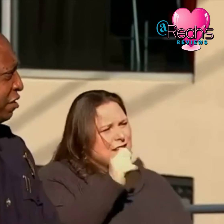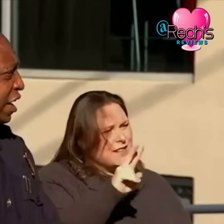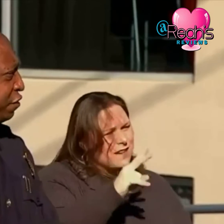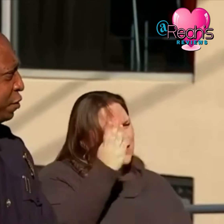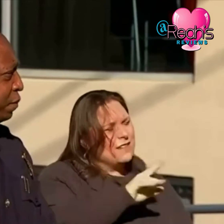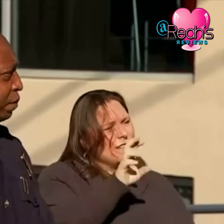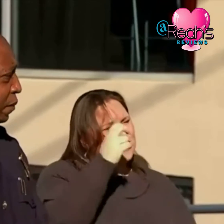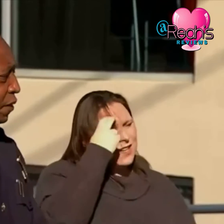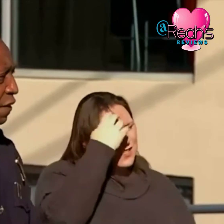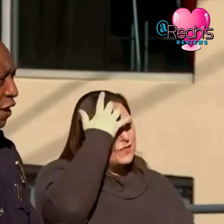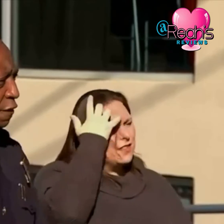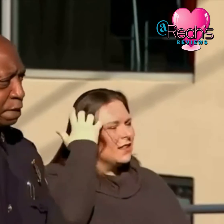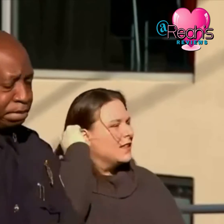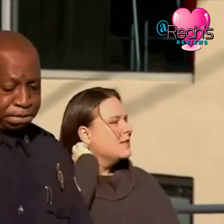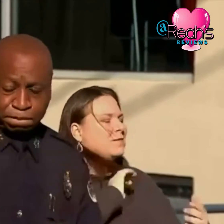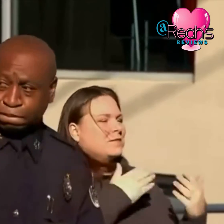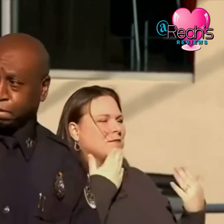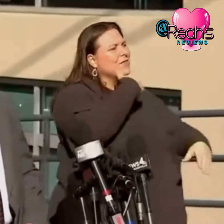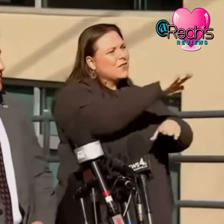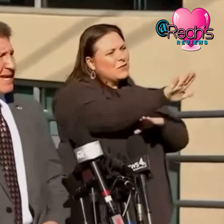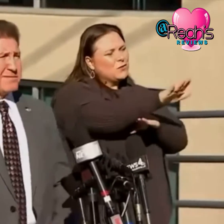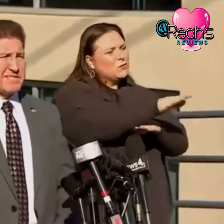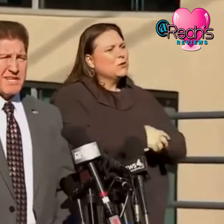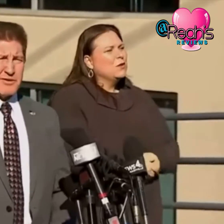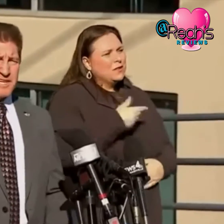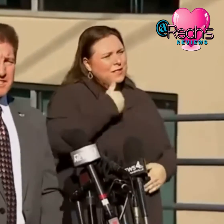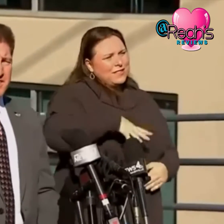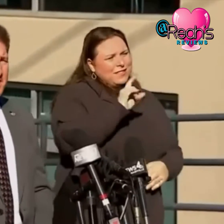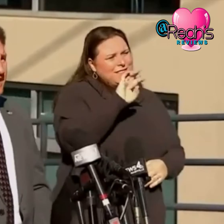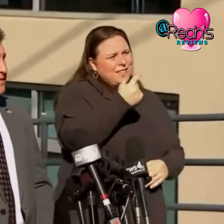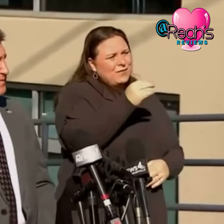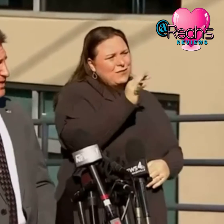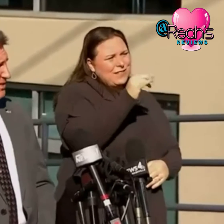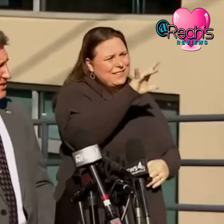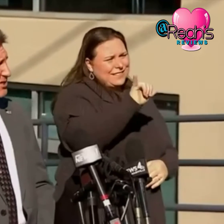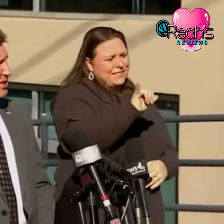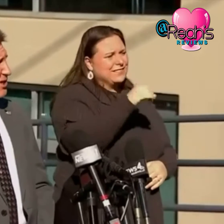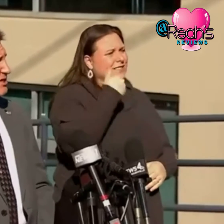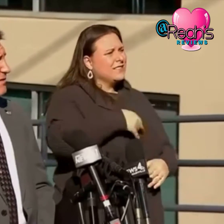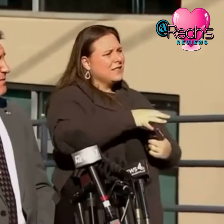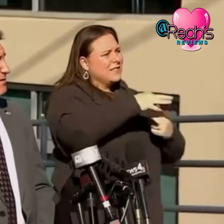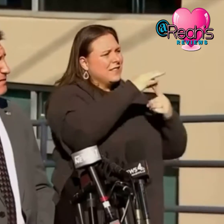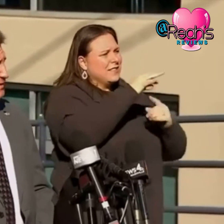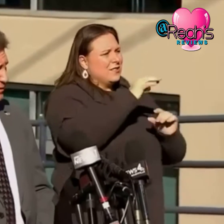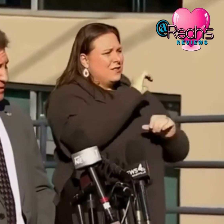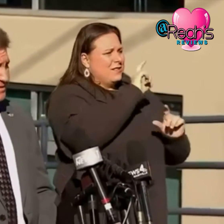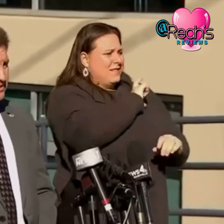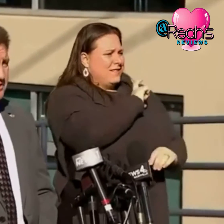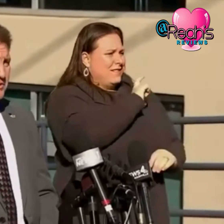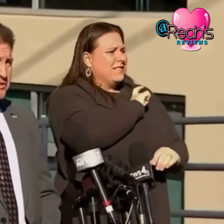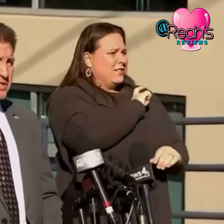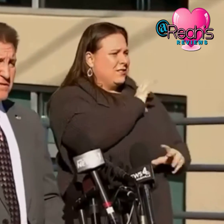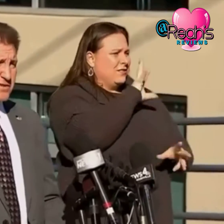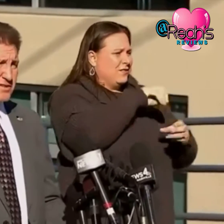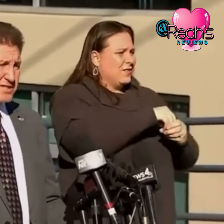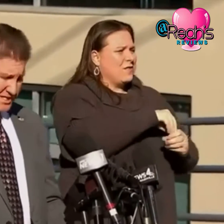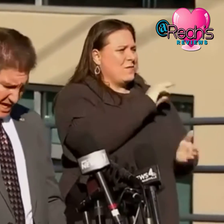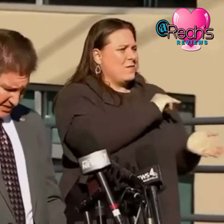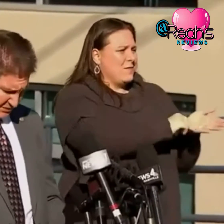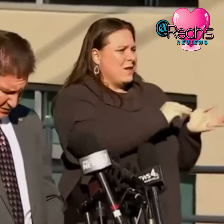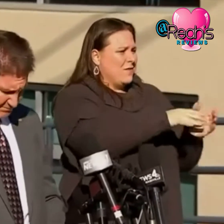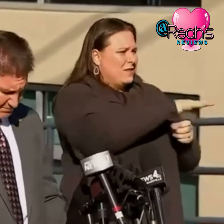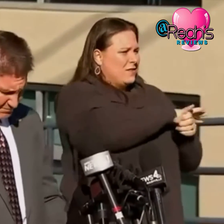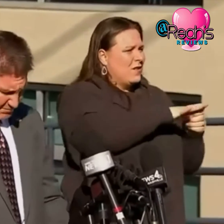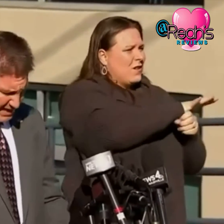slash Nashville thank you my name is Doug Korneski and I'm the special agent in charge of the Memphis field office which covers